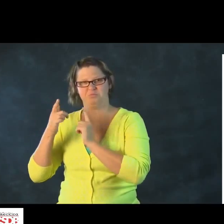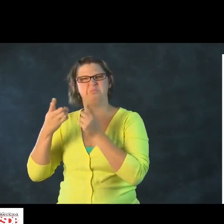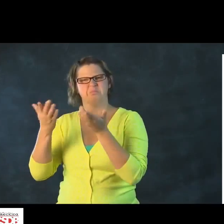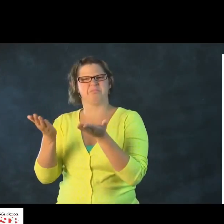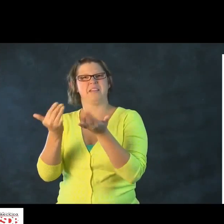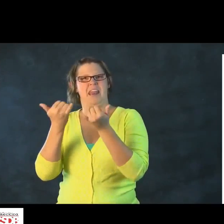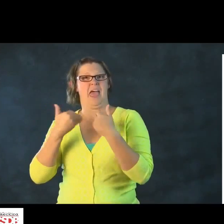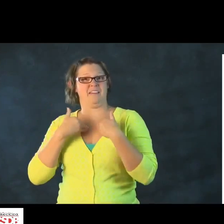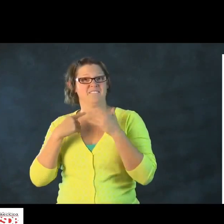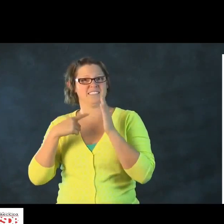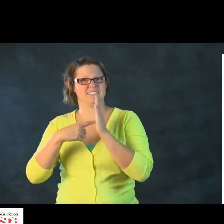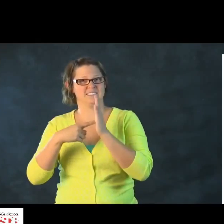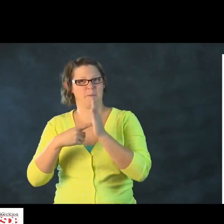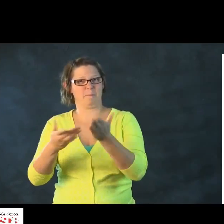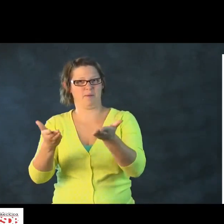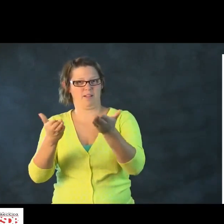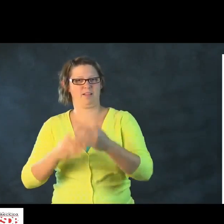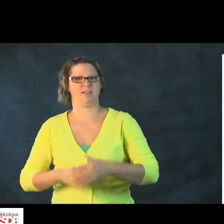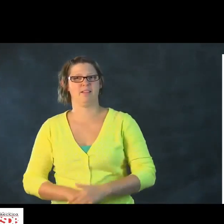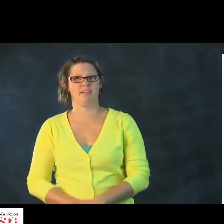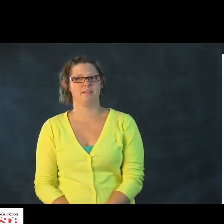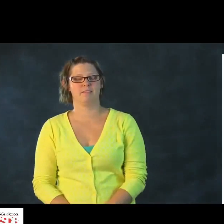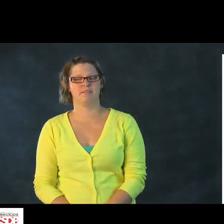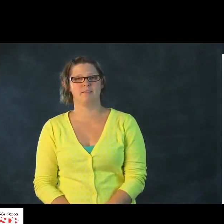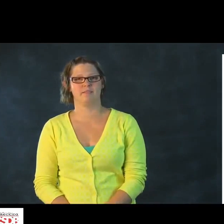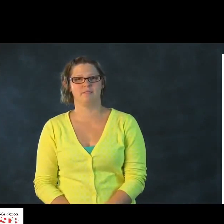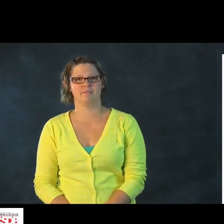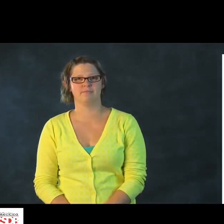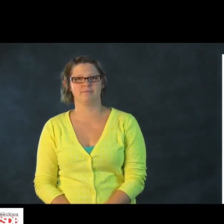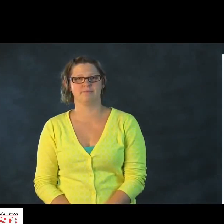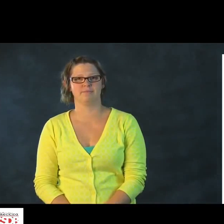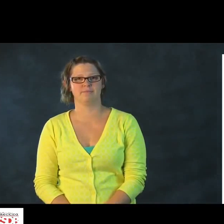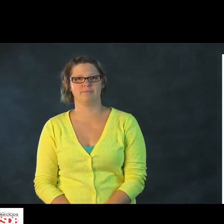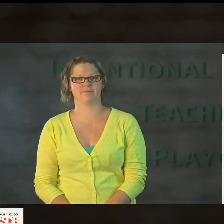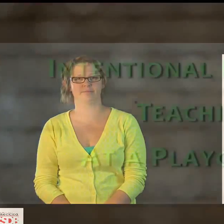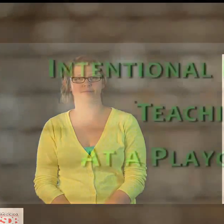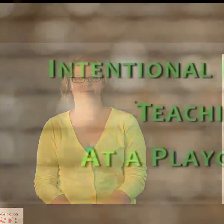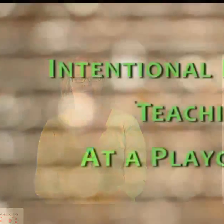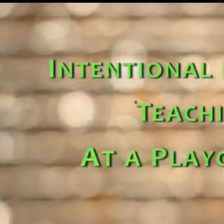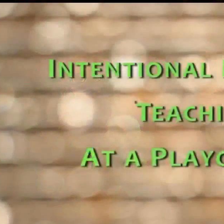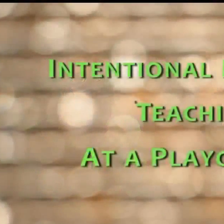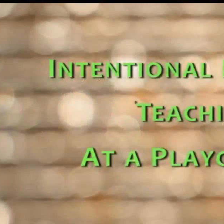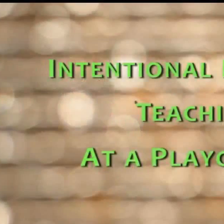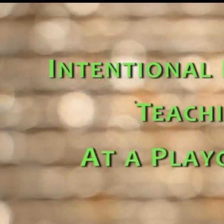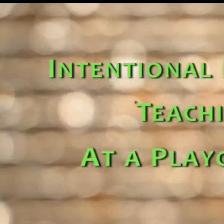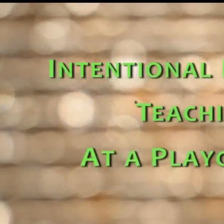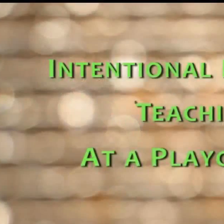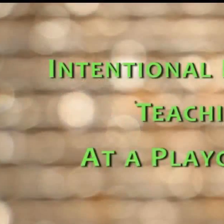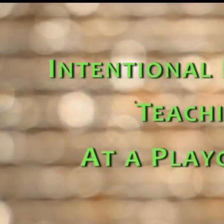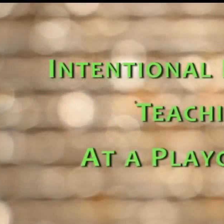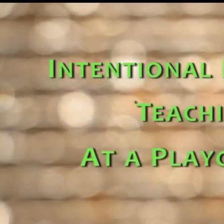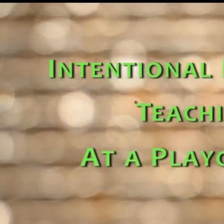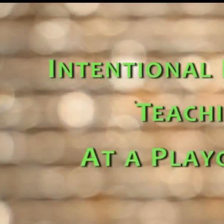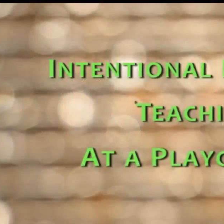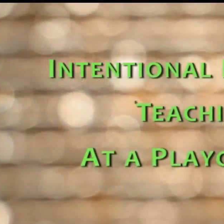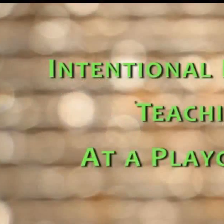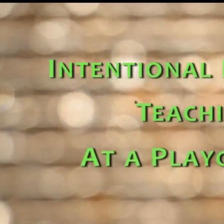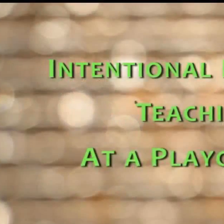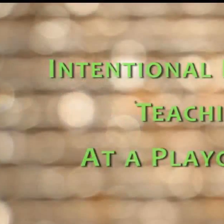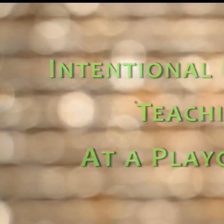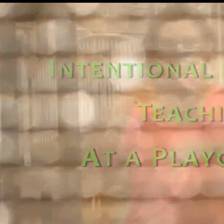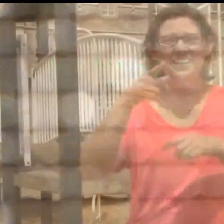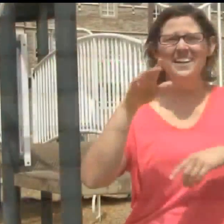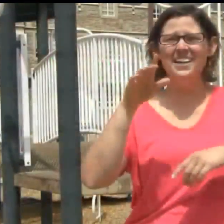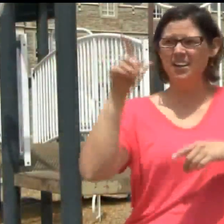to engage your child, have a conversation with your child. Here's an example of such thing. Additional language teaching at a